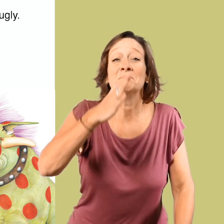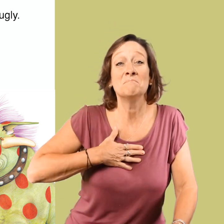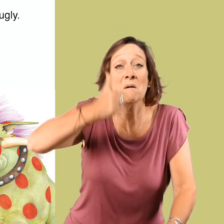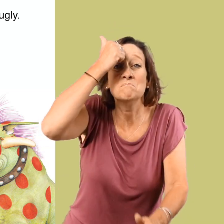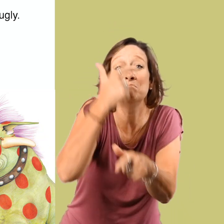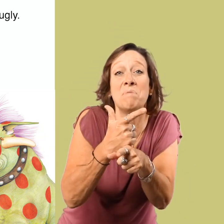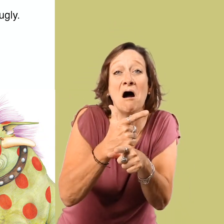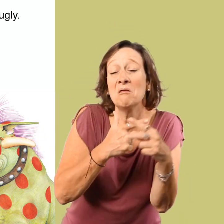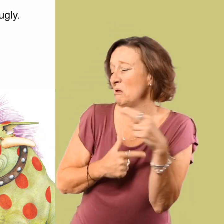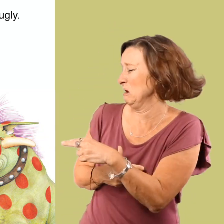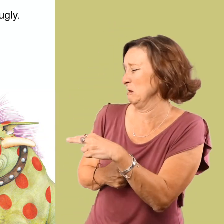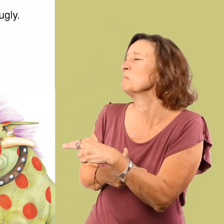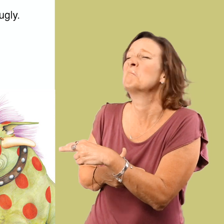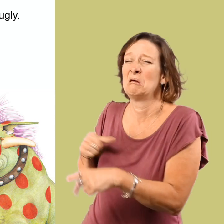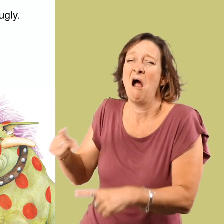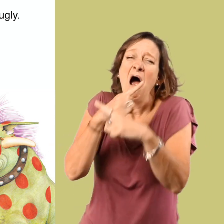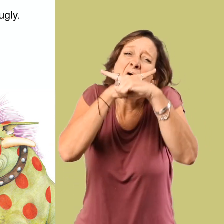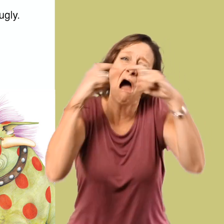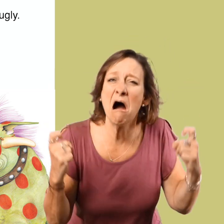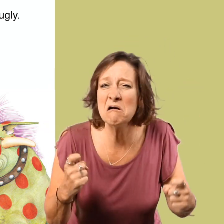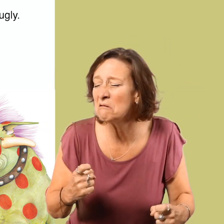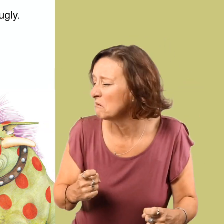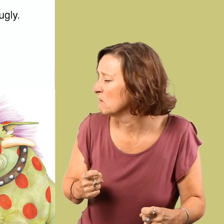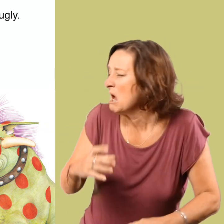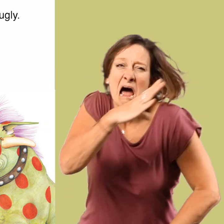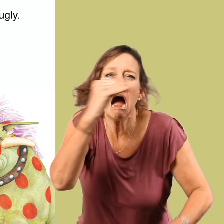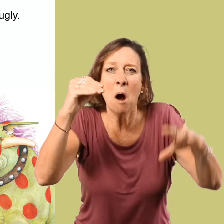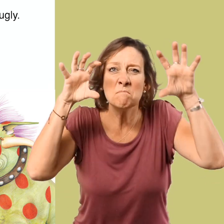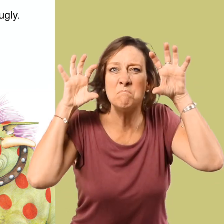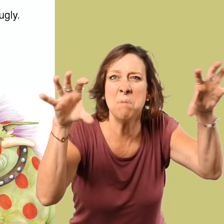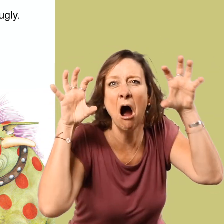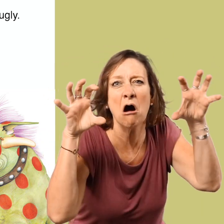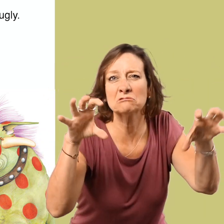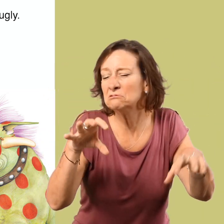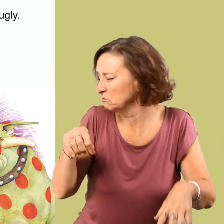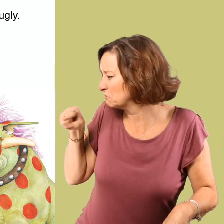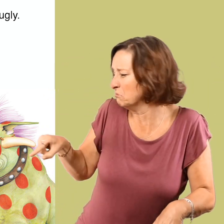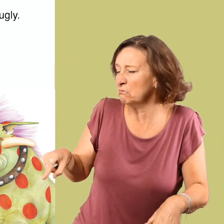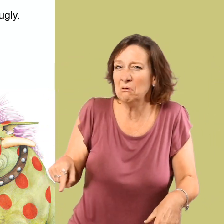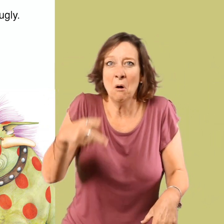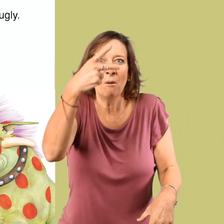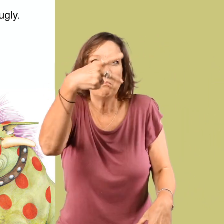My brother thinks she's really ugly. He says she's a monster.